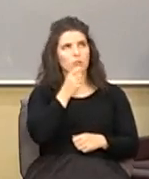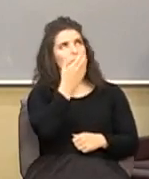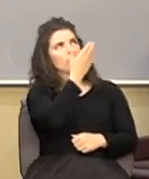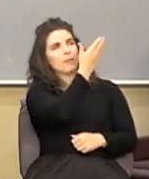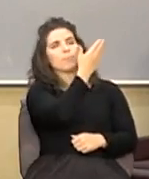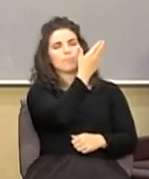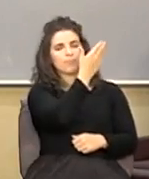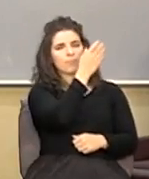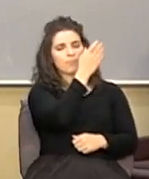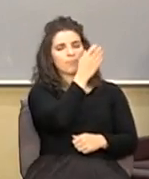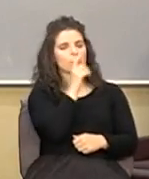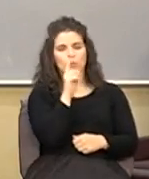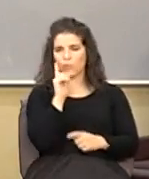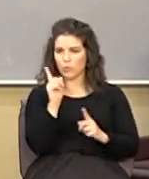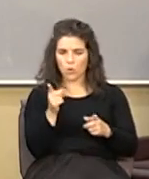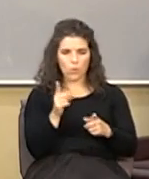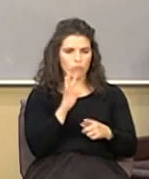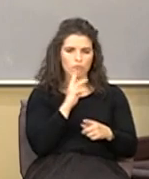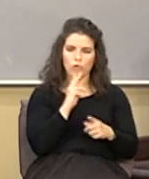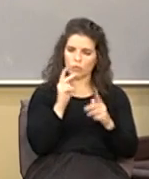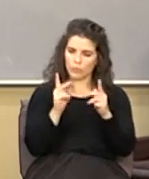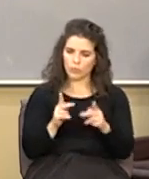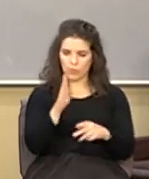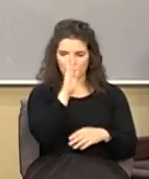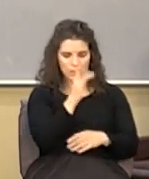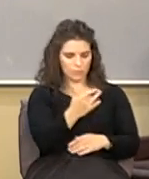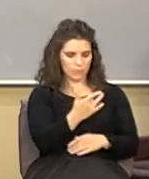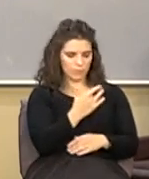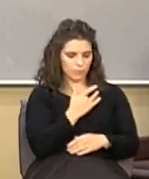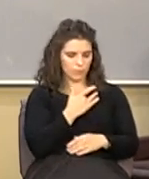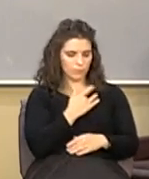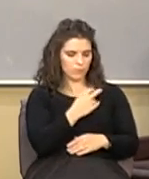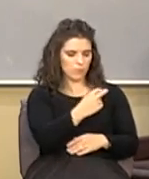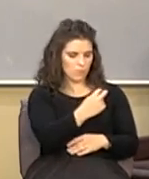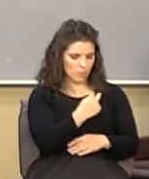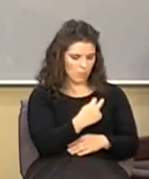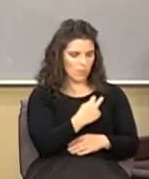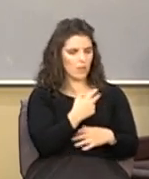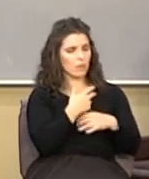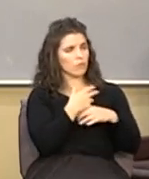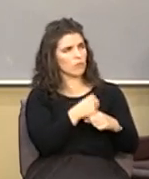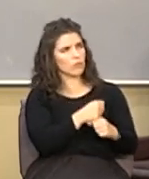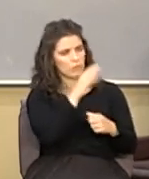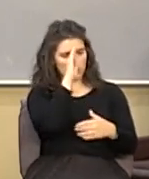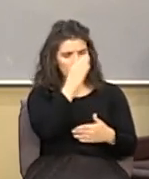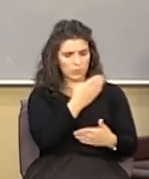anywhere talk to anybody God looks at your heart tell him you trust his son